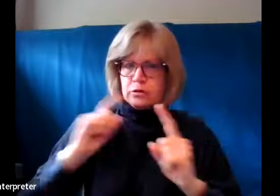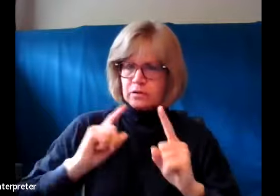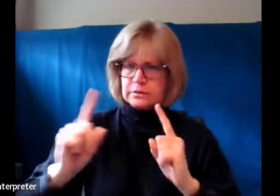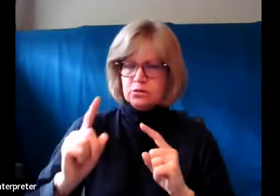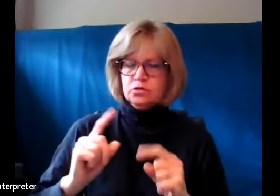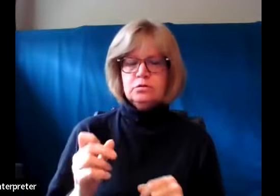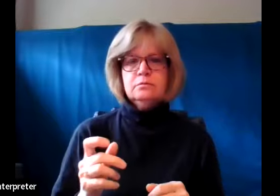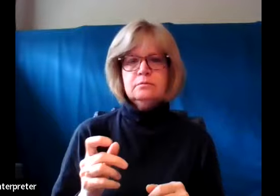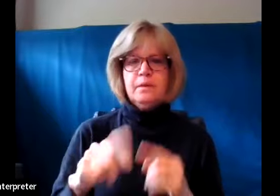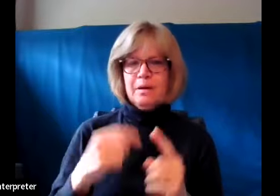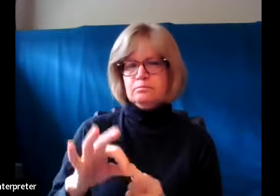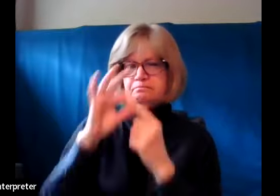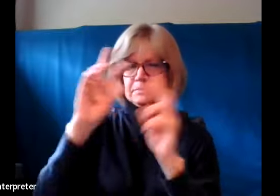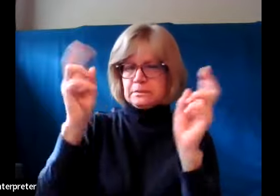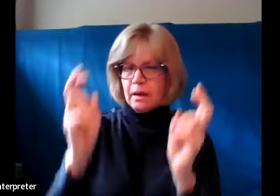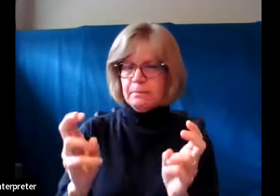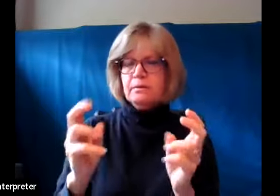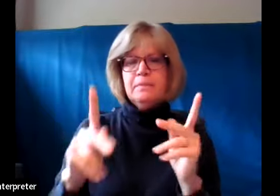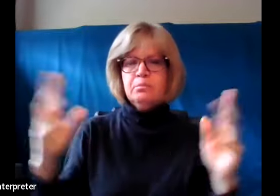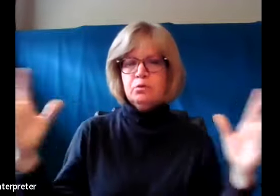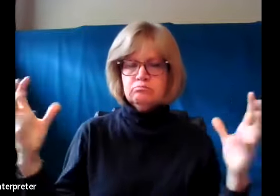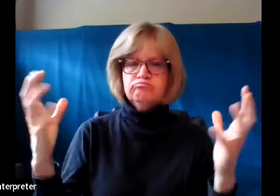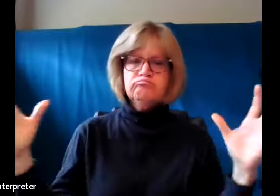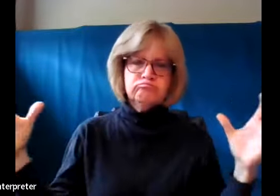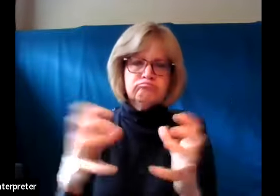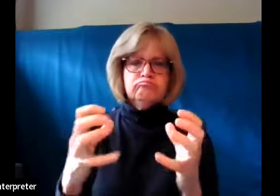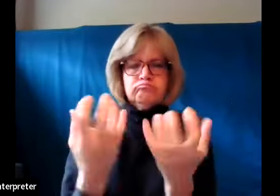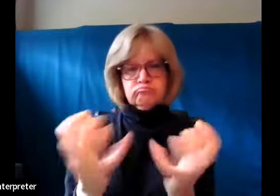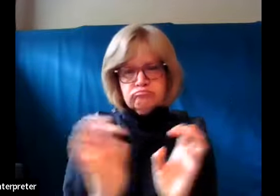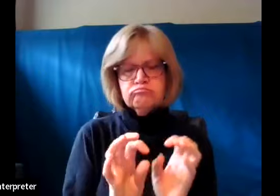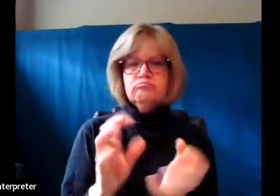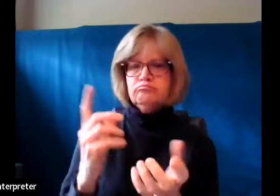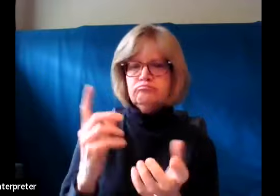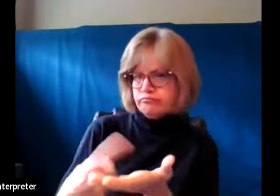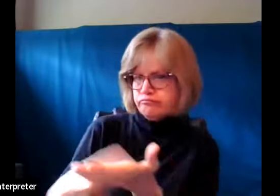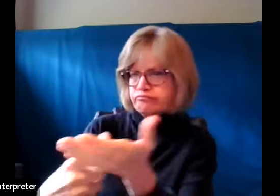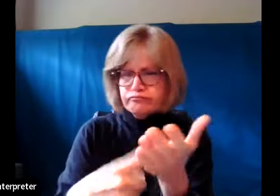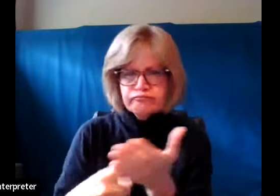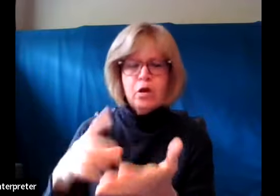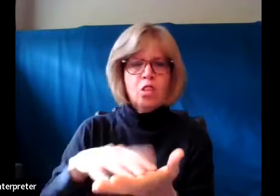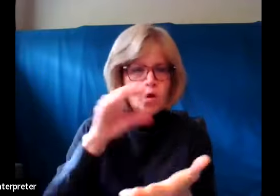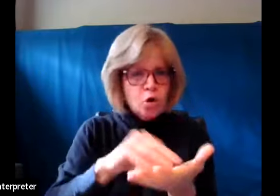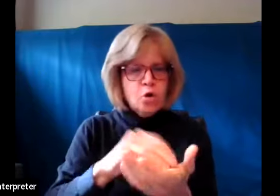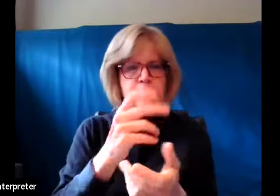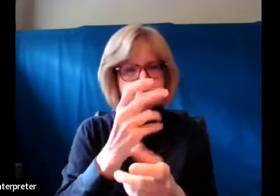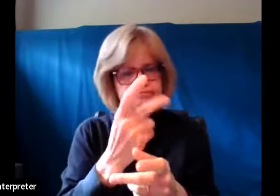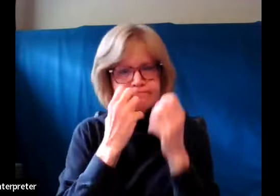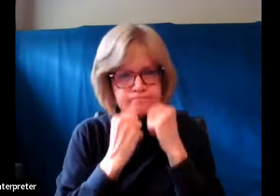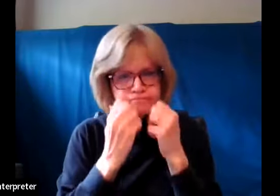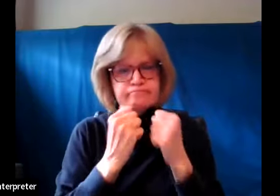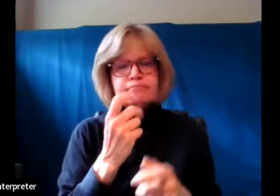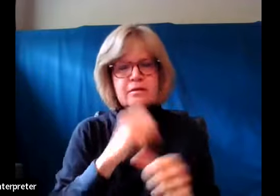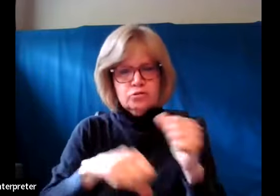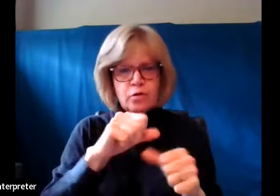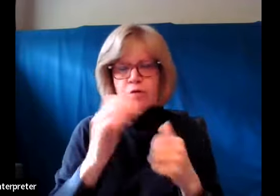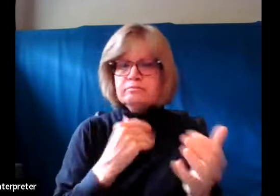very different ideas about a particular topic come together to learn from each other and care for each other, despite their